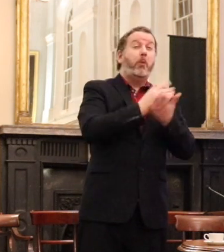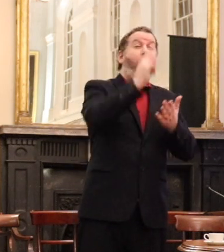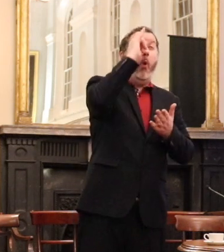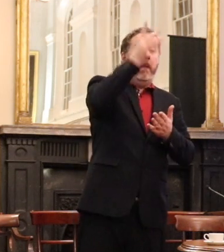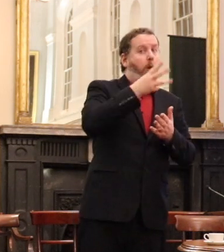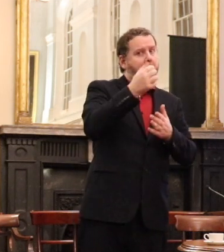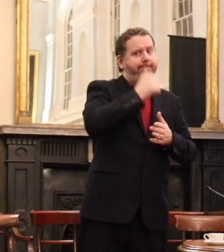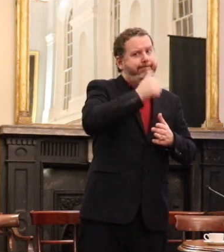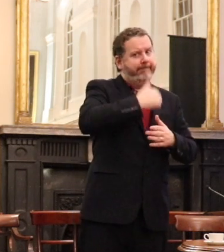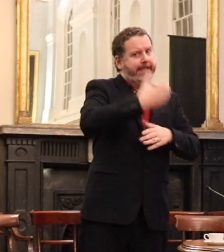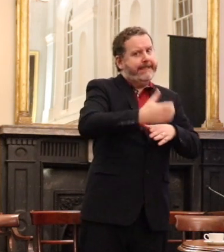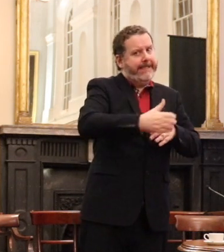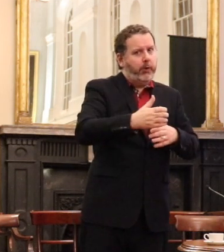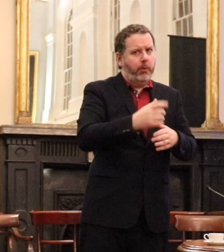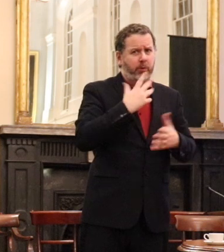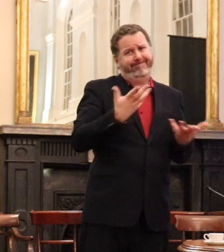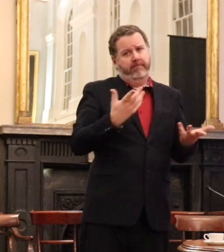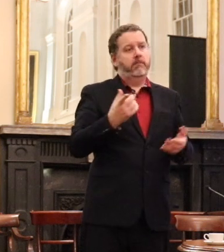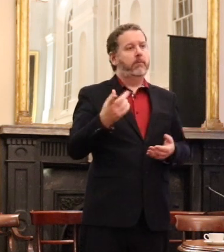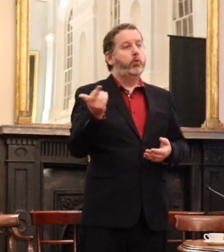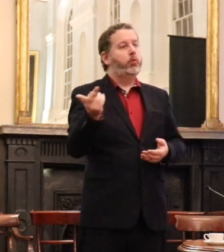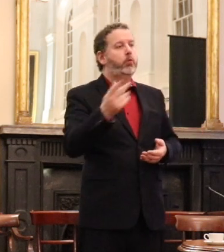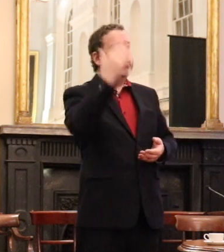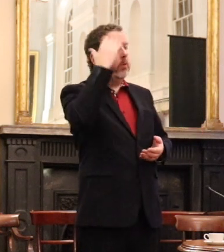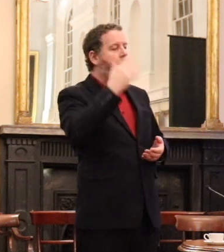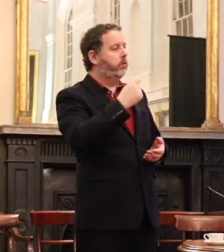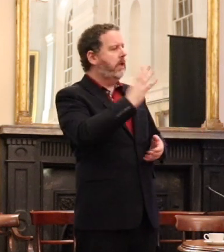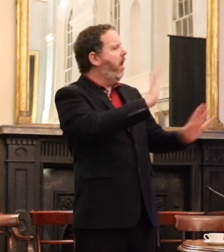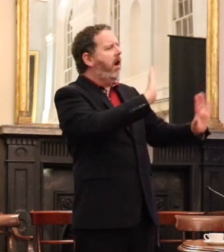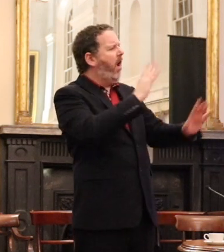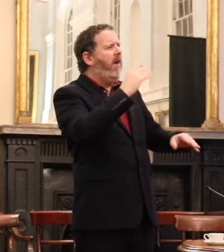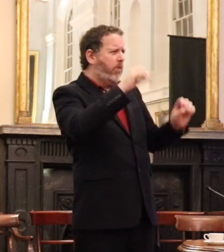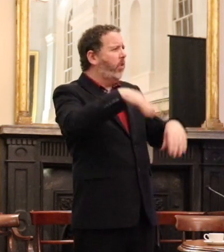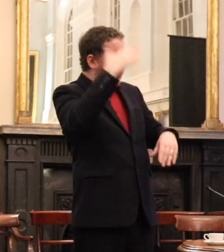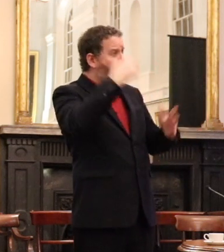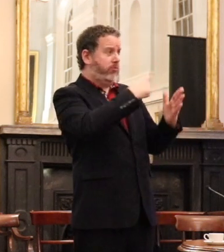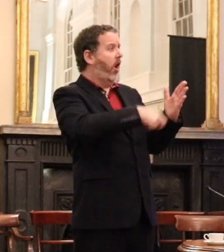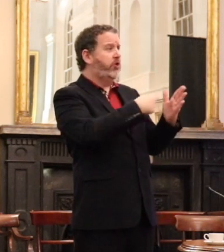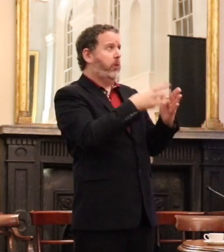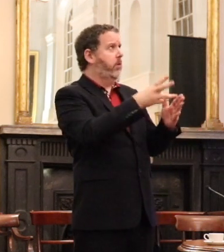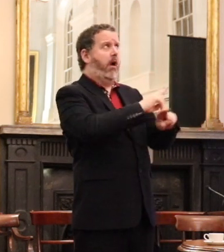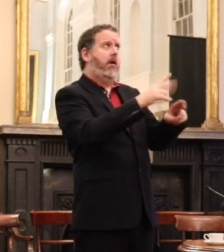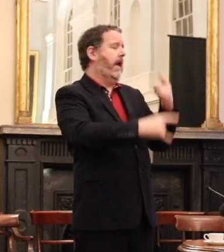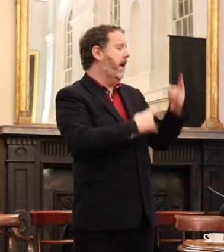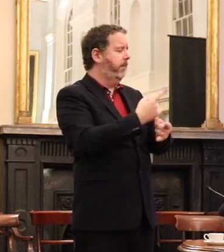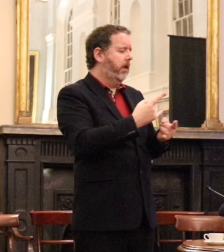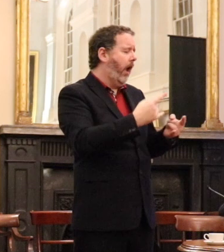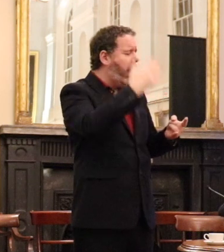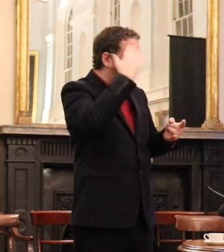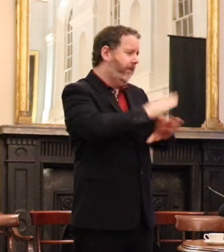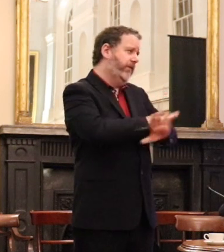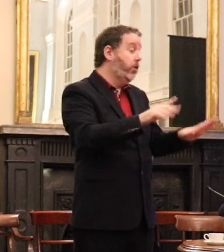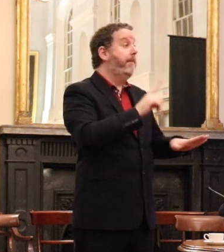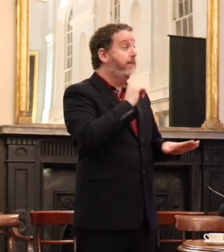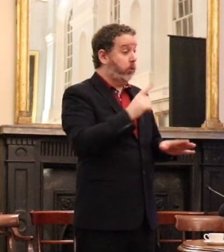said, no, we don't understand it. Of course we know the project is different. But, this is the first